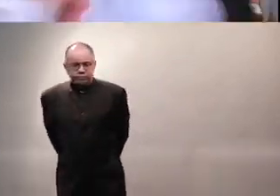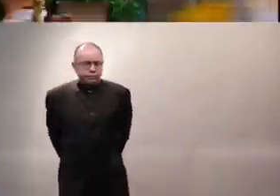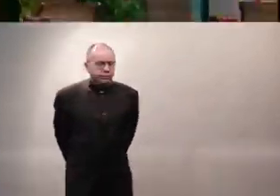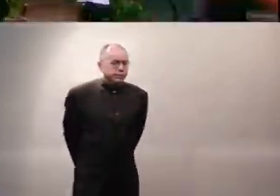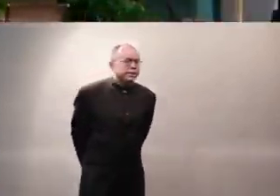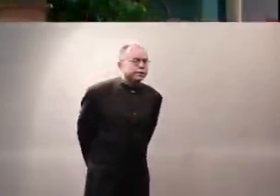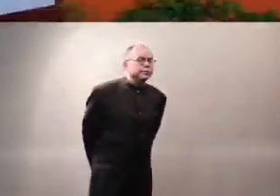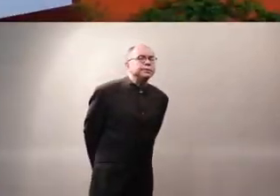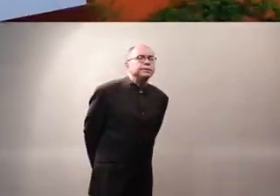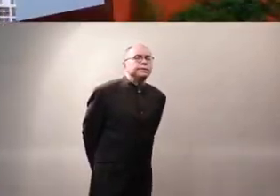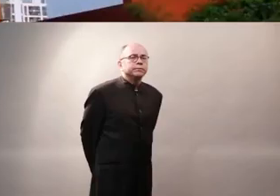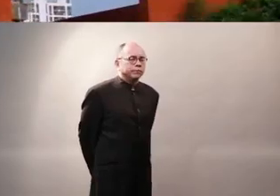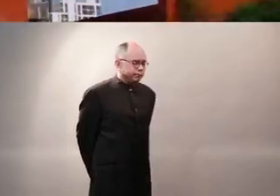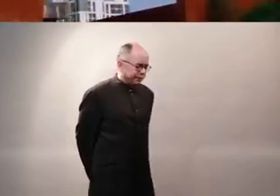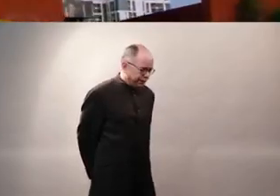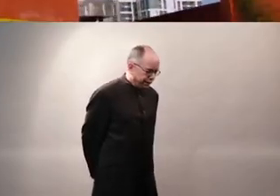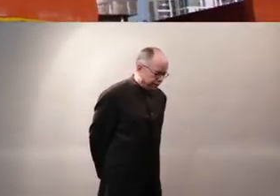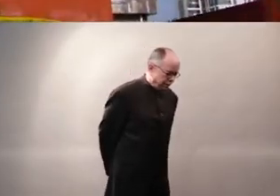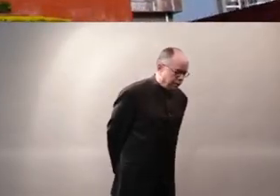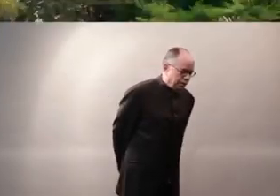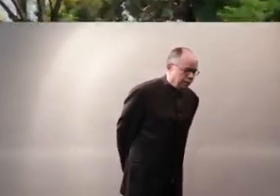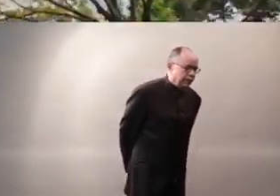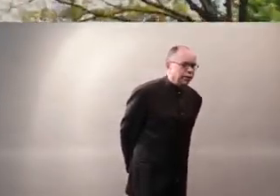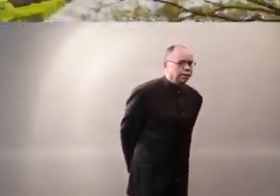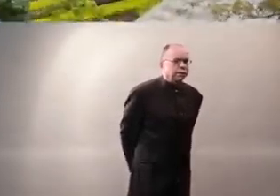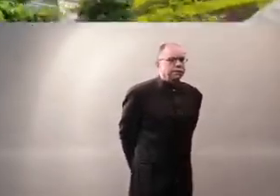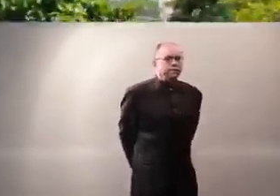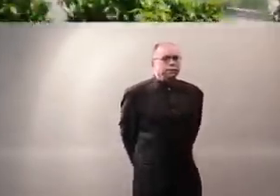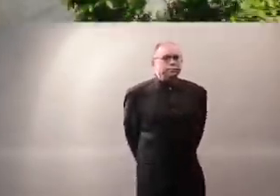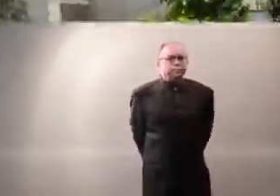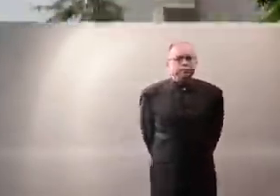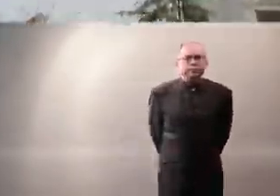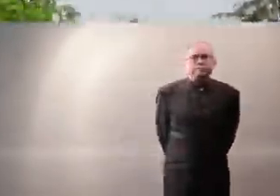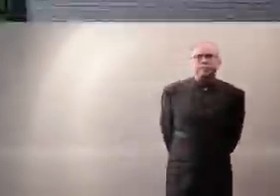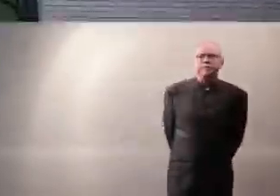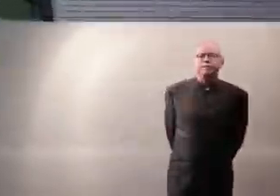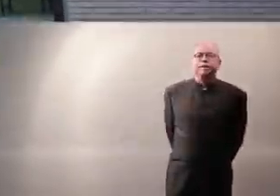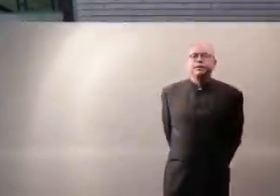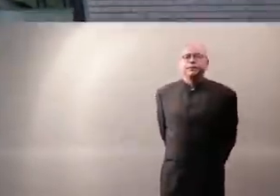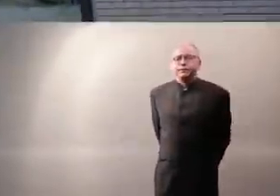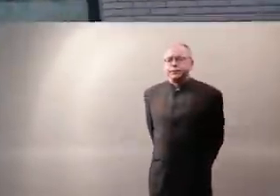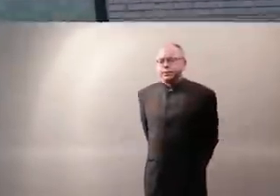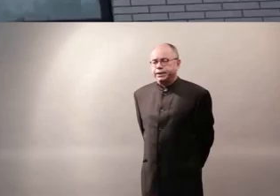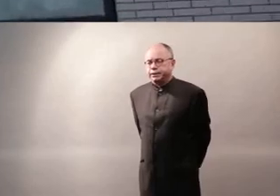These students represent the 55 different minorities in China.